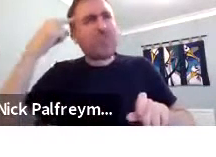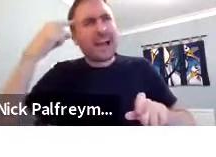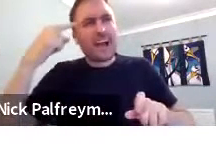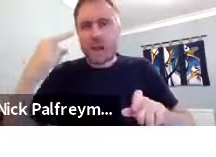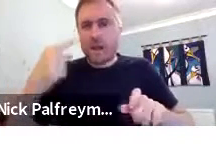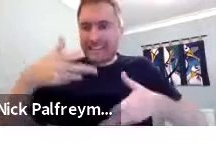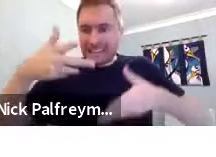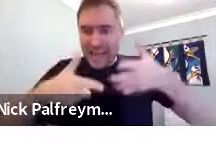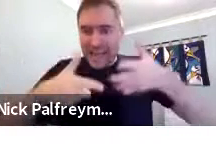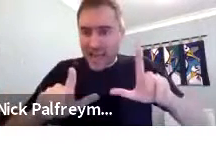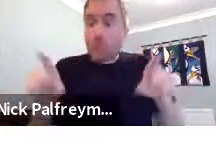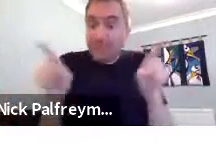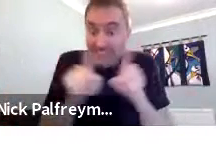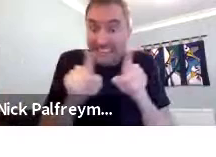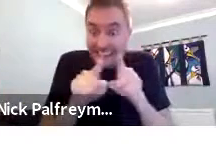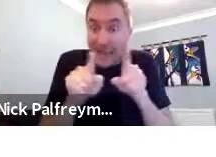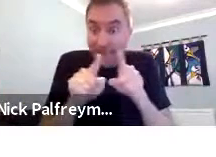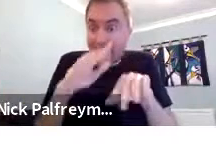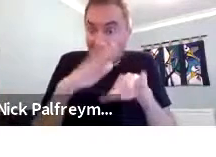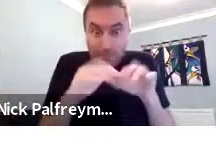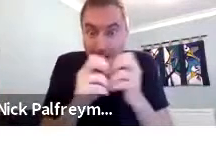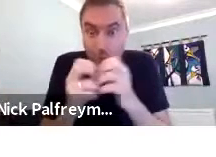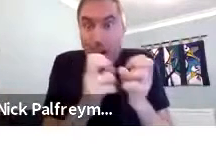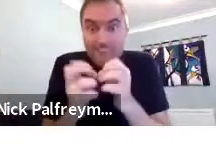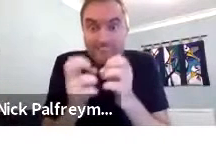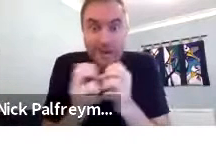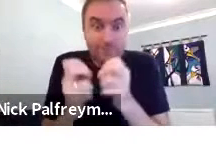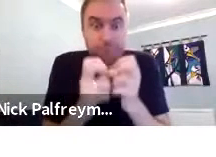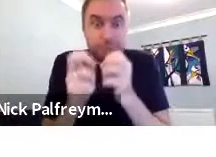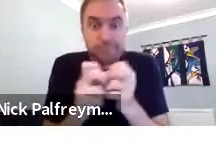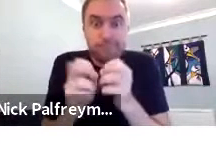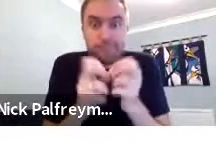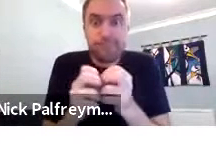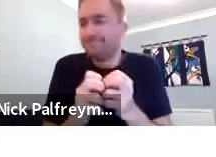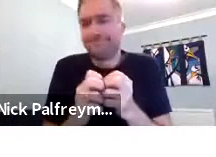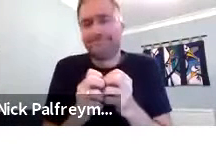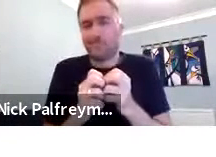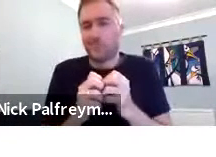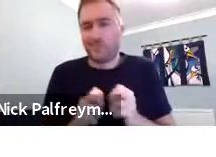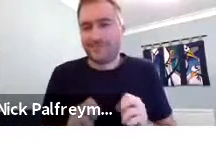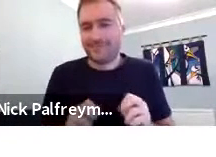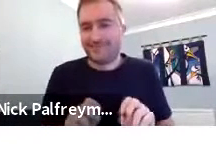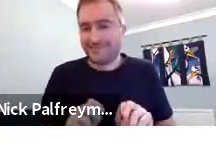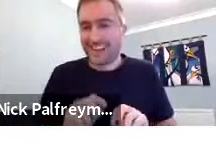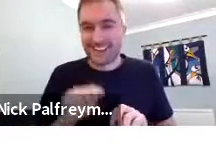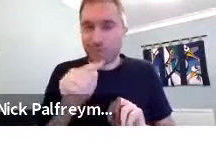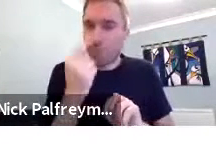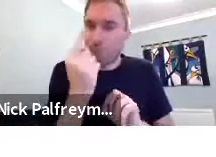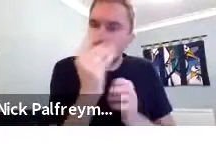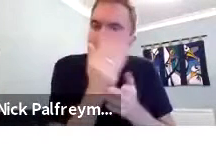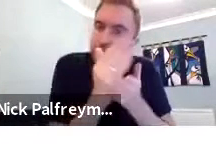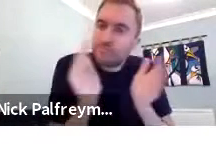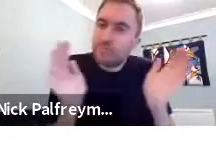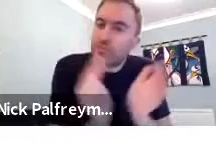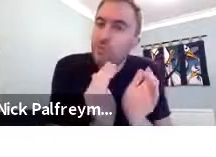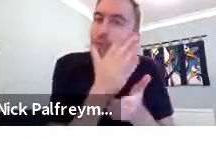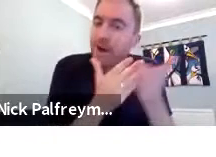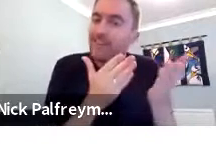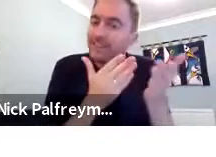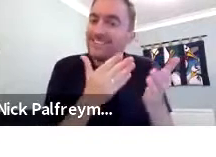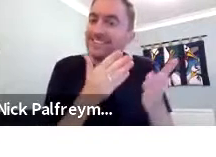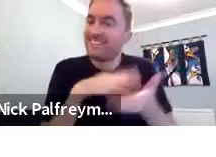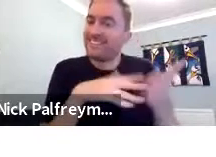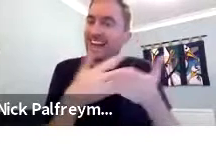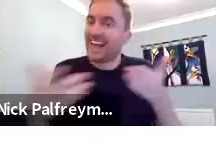alphabet. Some hearing people think sign language is the same as the manual alphabet. It's exactly the same, and it's really not.